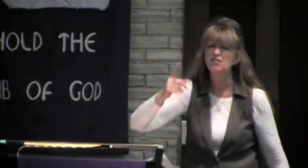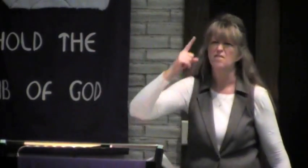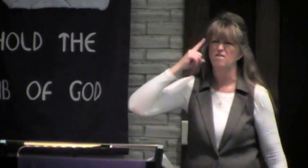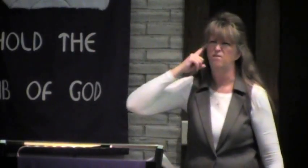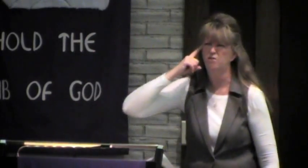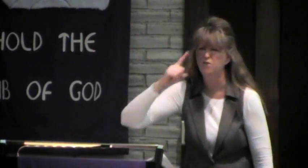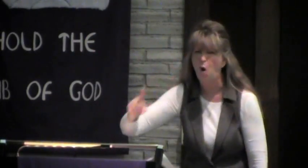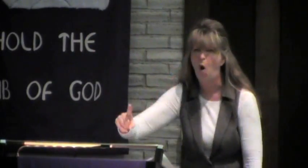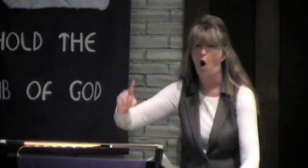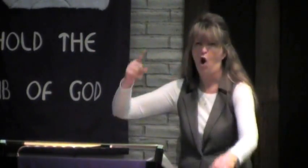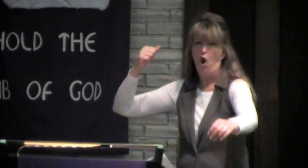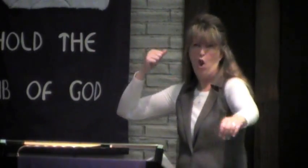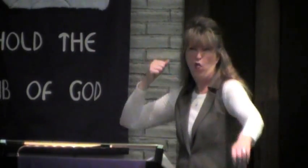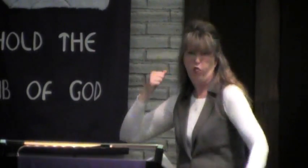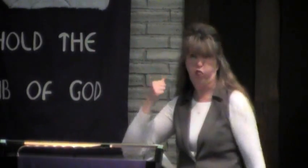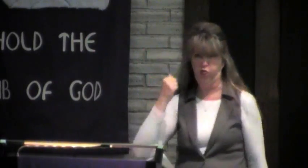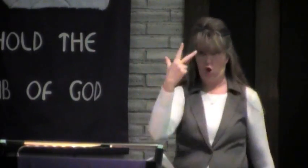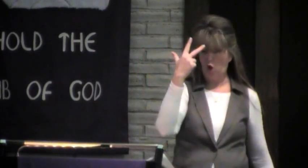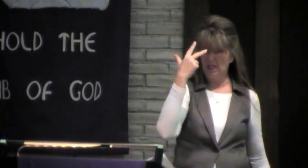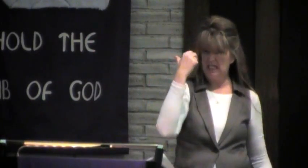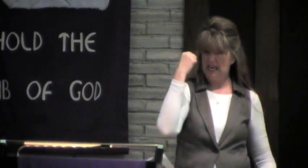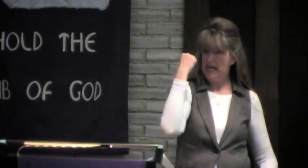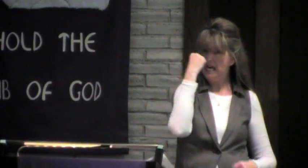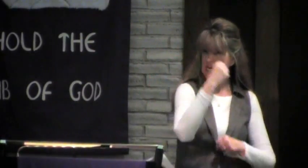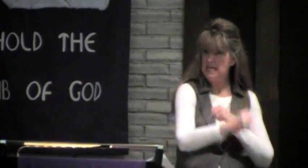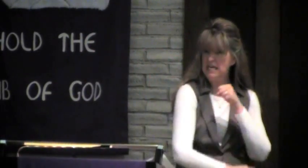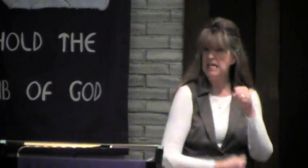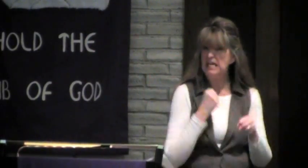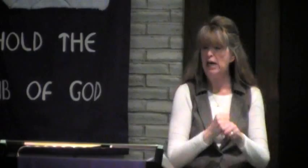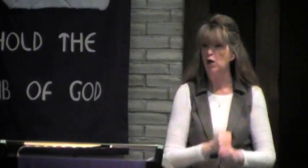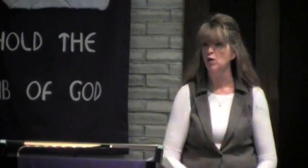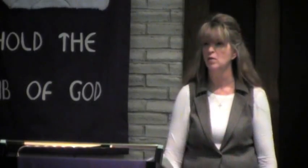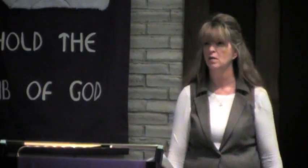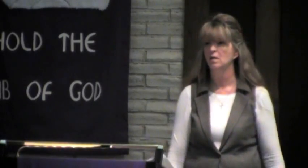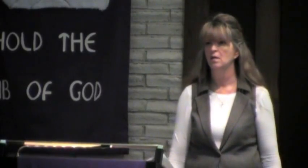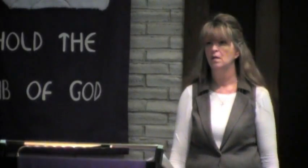My house had leaked for 13 years.